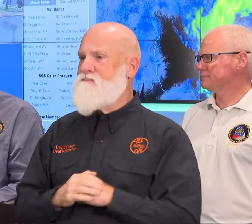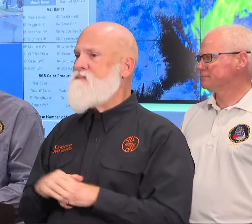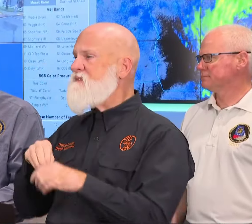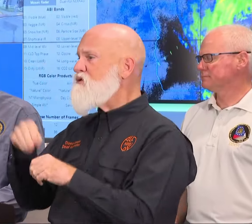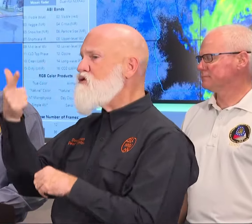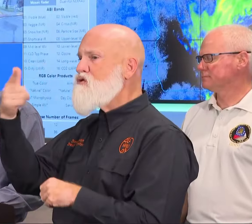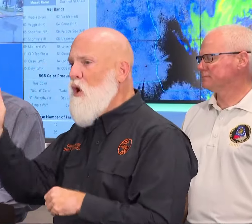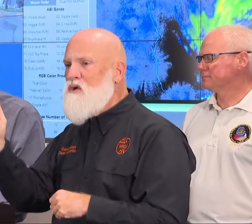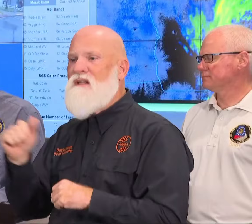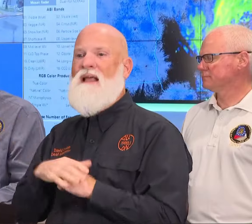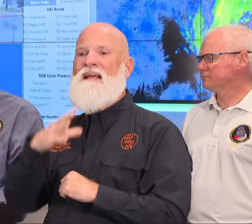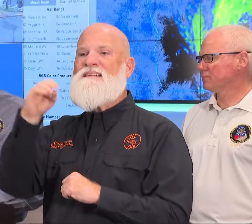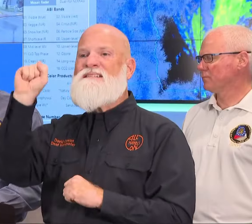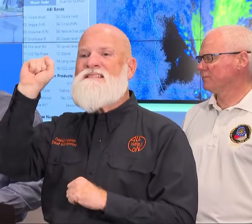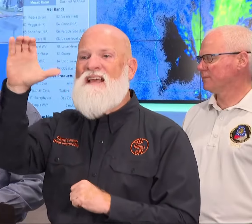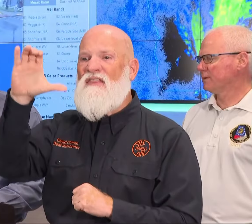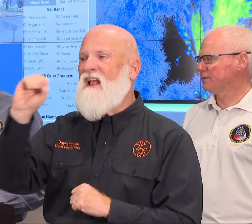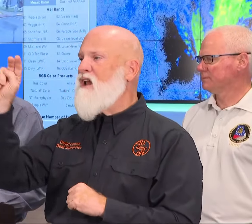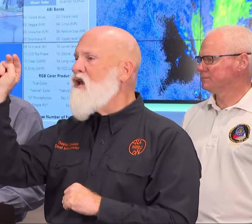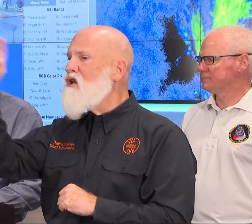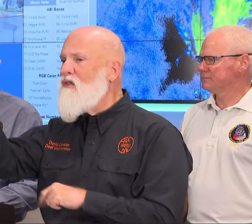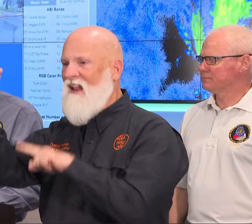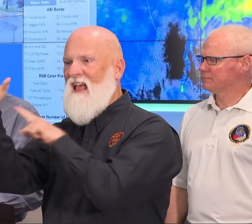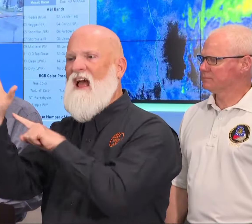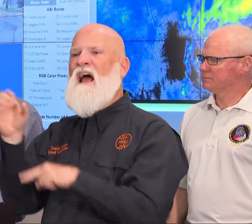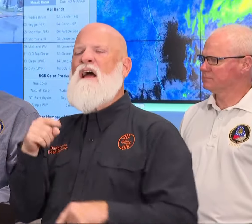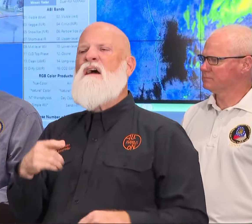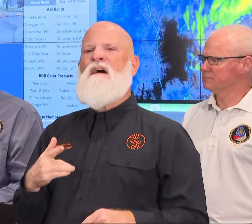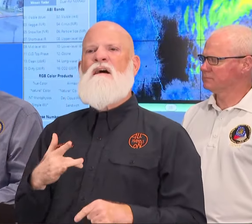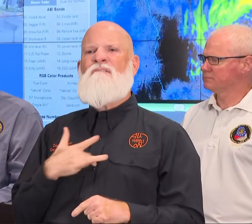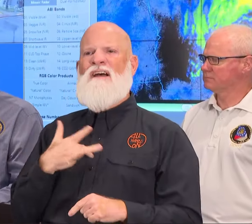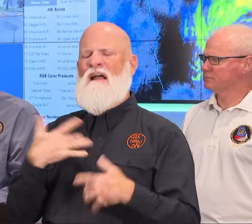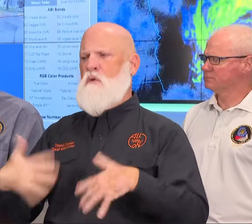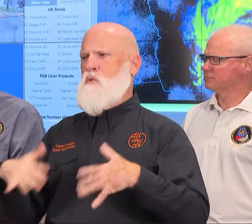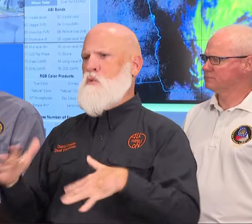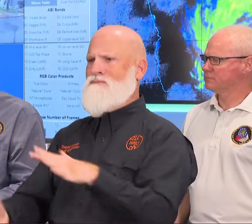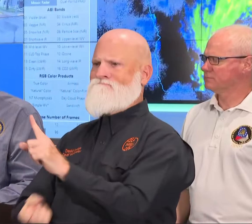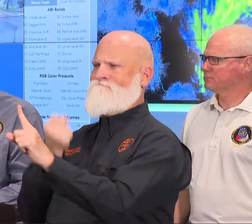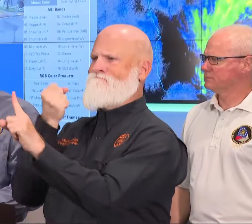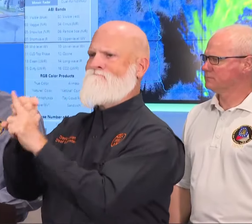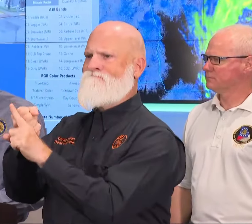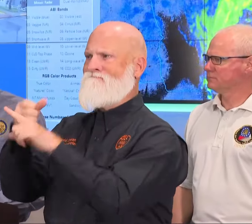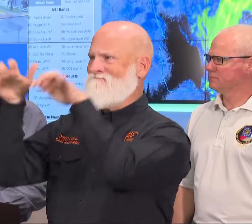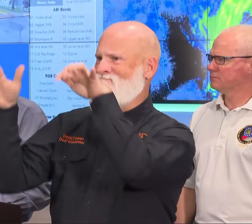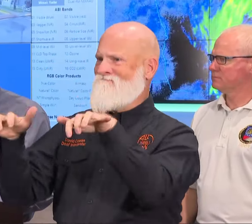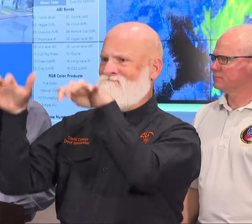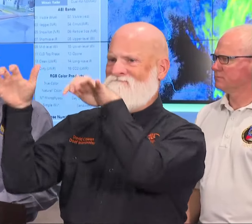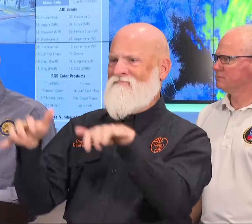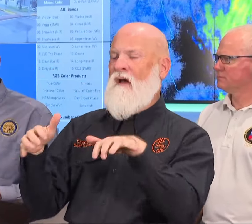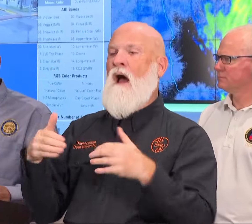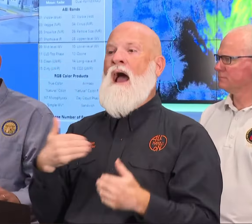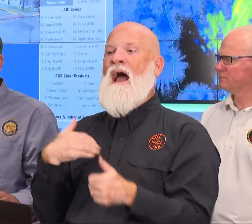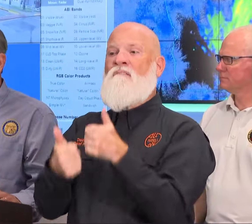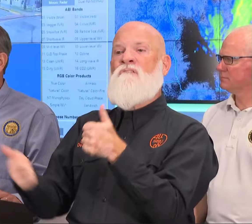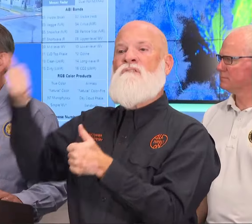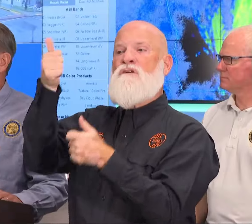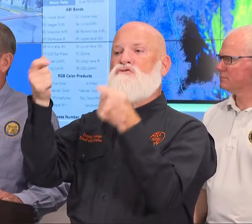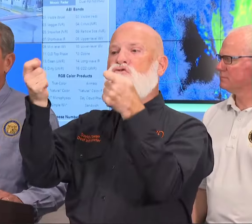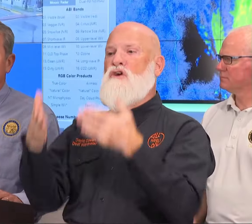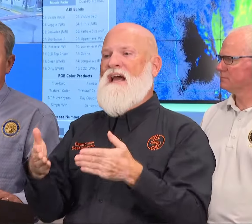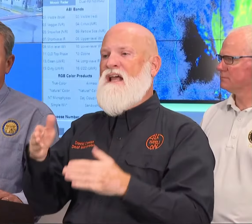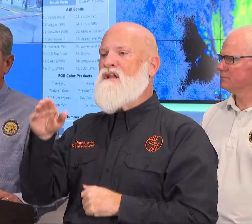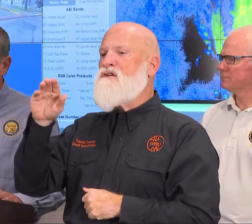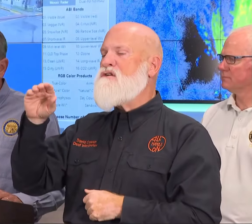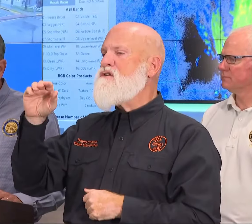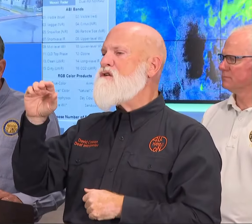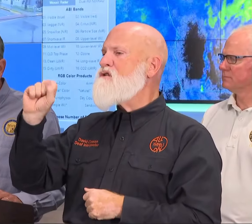like our folks are with me today we've got Director Stalins the Georgia Emergency Management Agency who's leading our